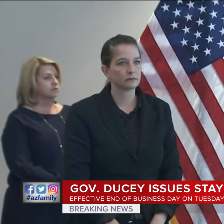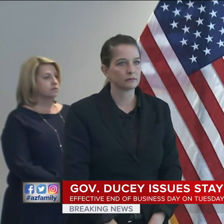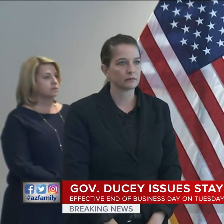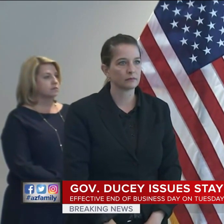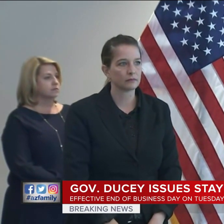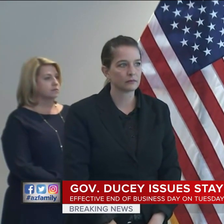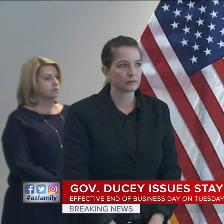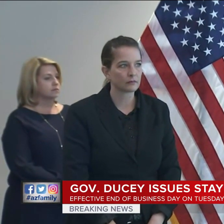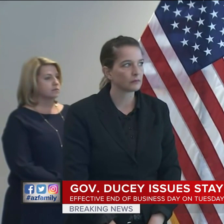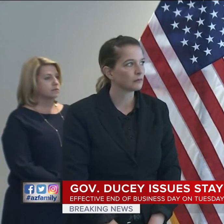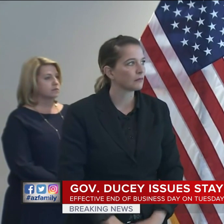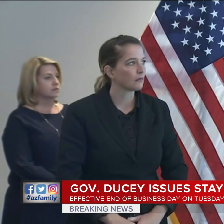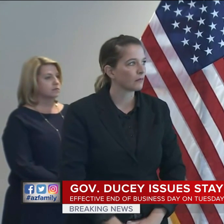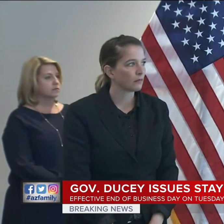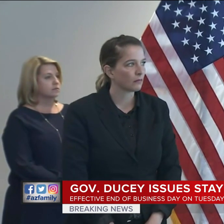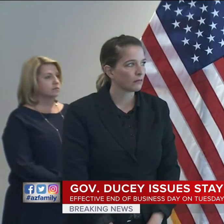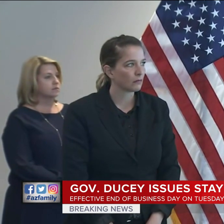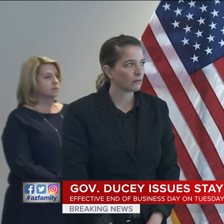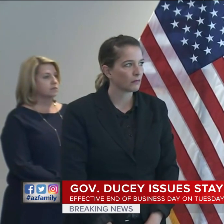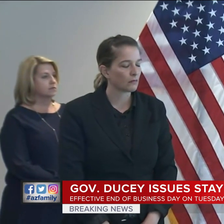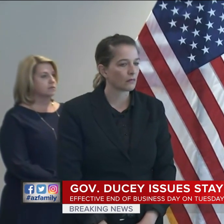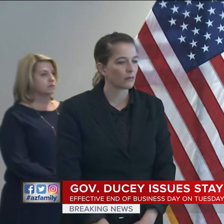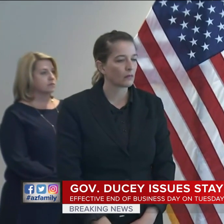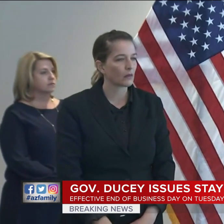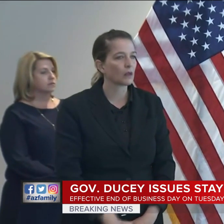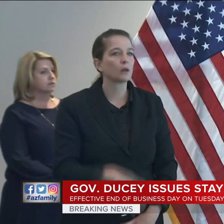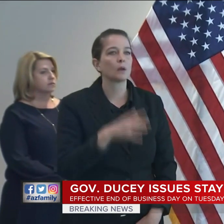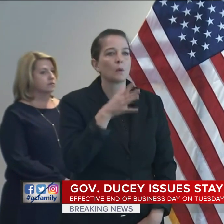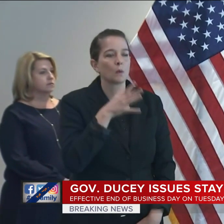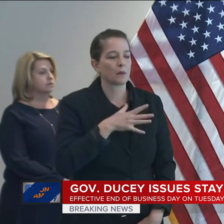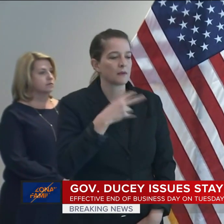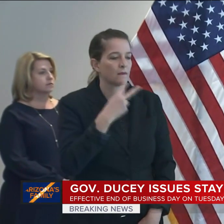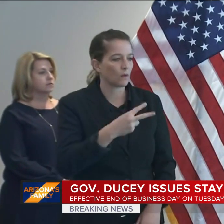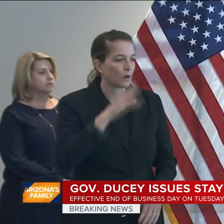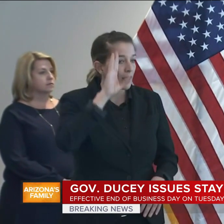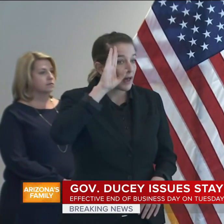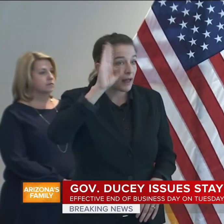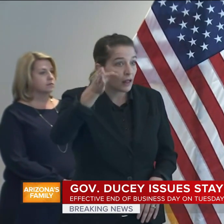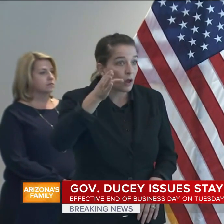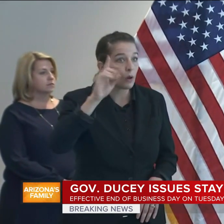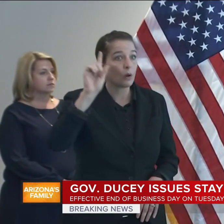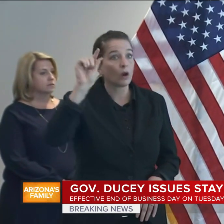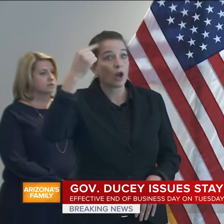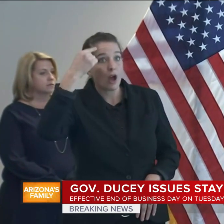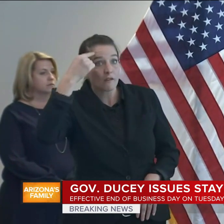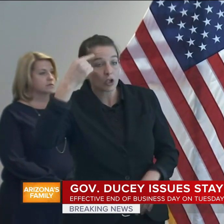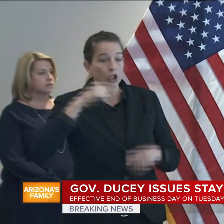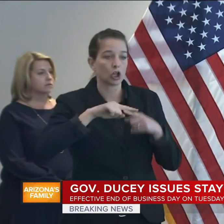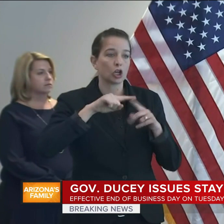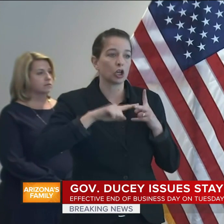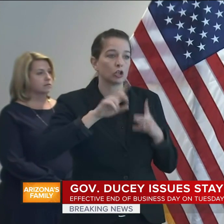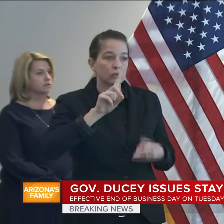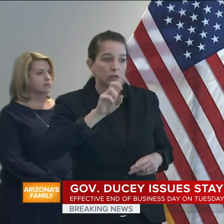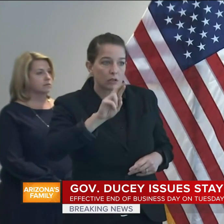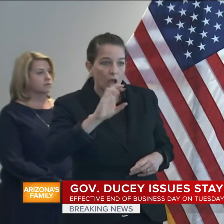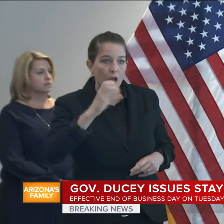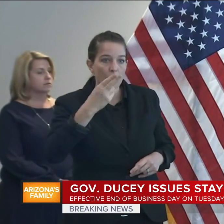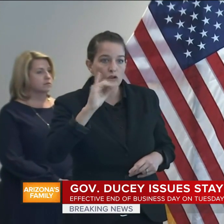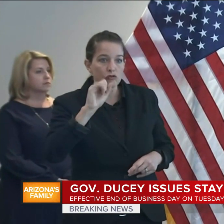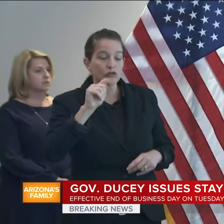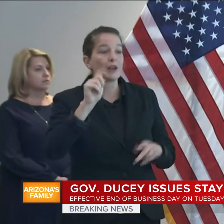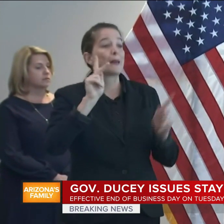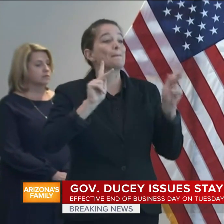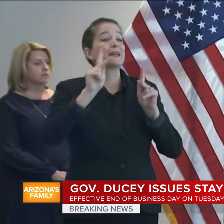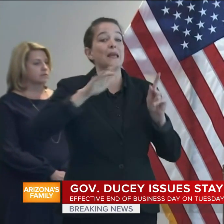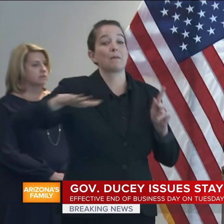Stephanie, go ahead. Okay. Hi. Governor and Dr. Chris, a lot of people in the community want to donate